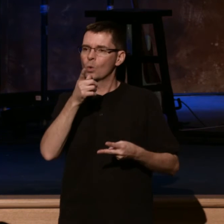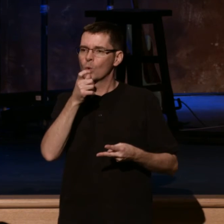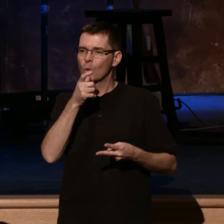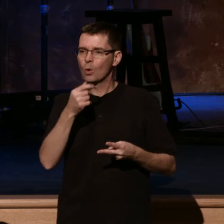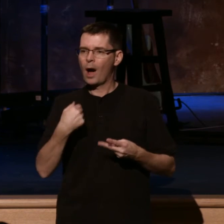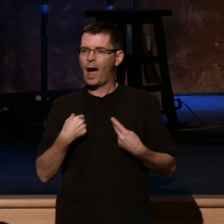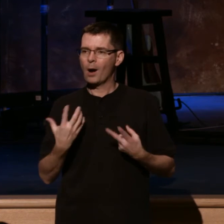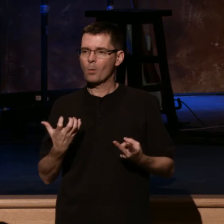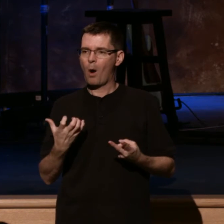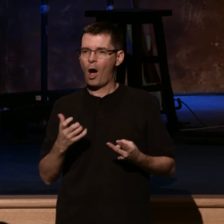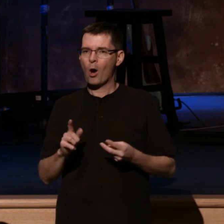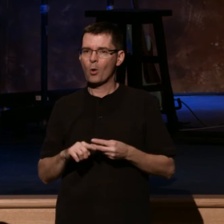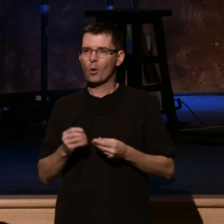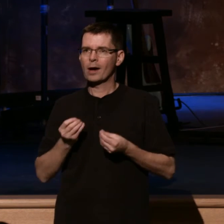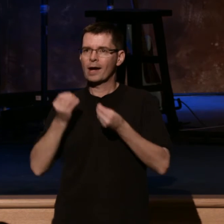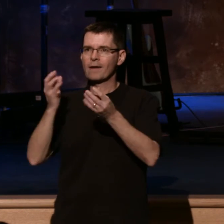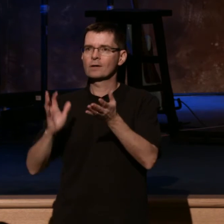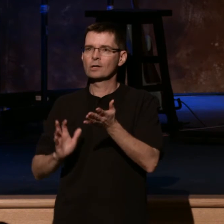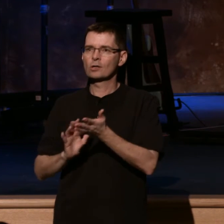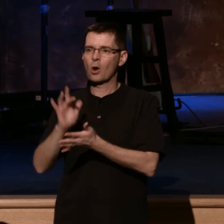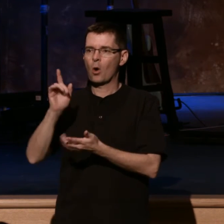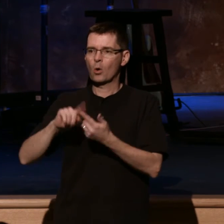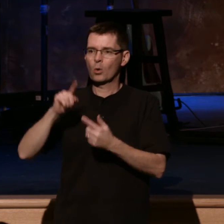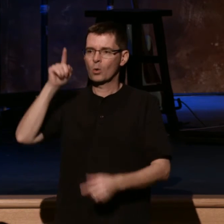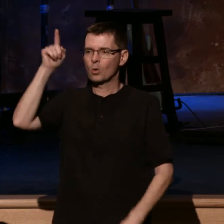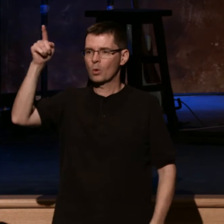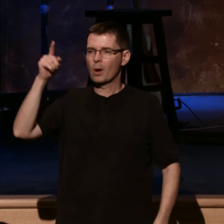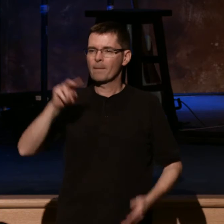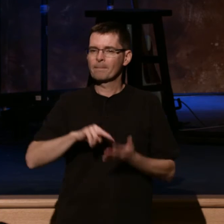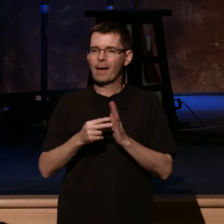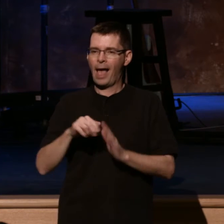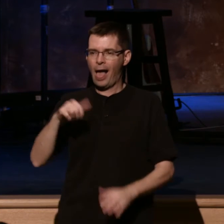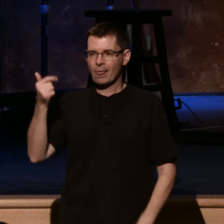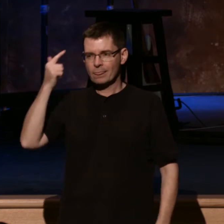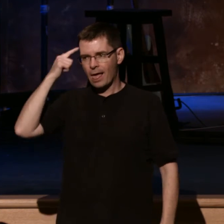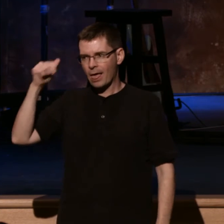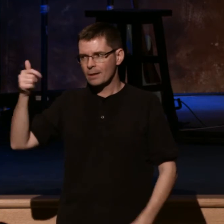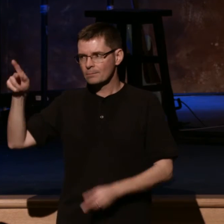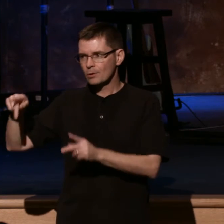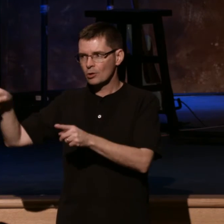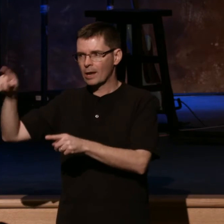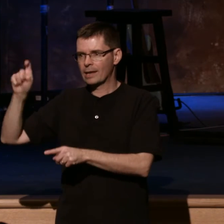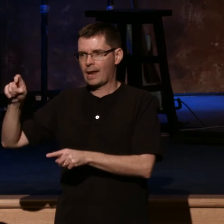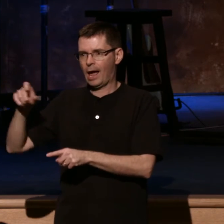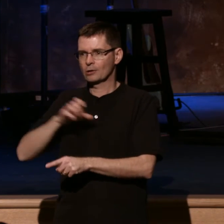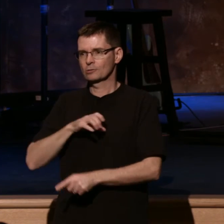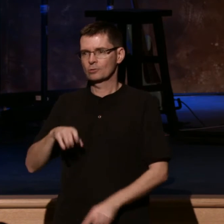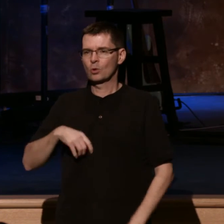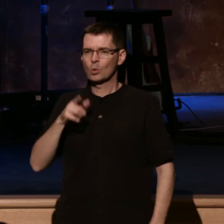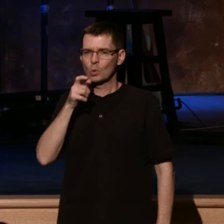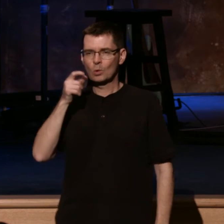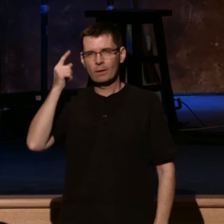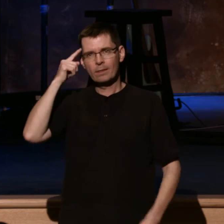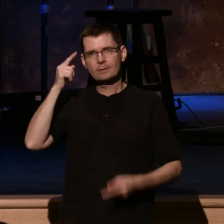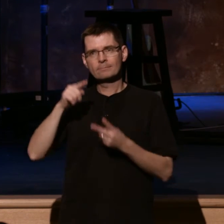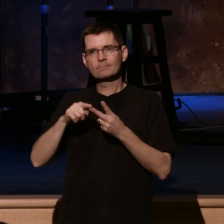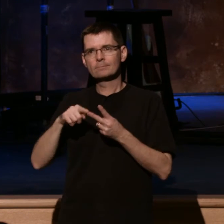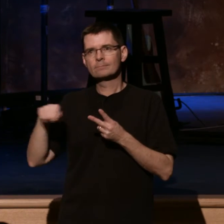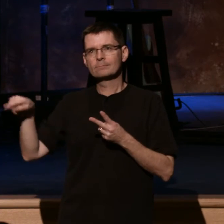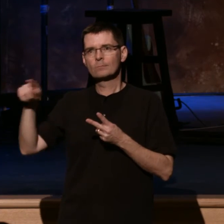So as the band comes and begins just to play quietly, man, here's how we're going to end. And I'm going to guide you in some very specific prayer response out of